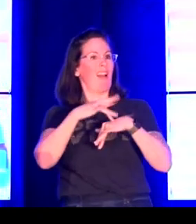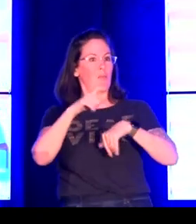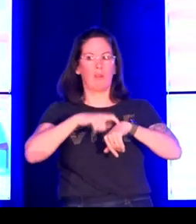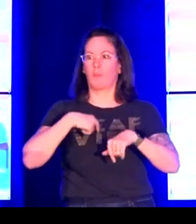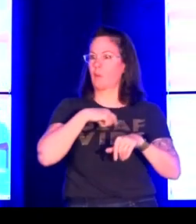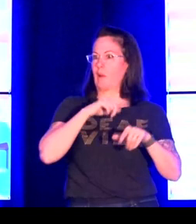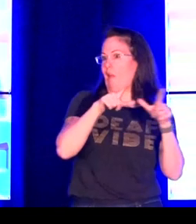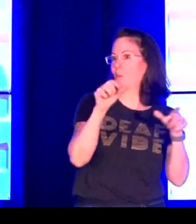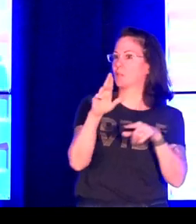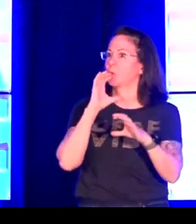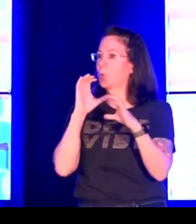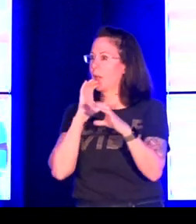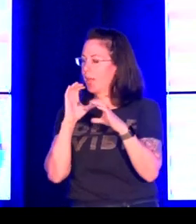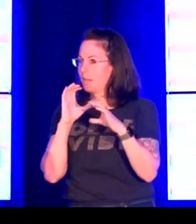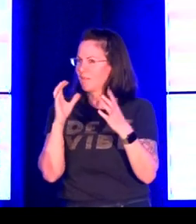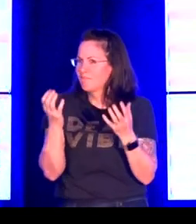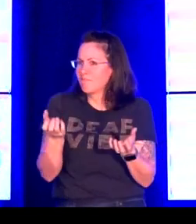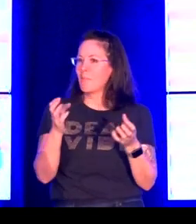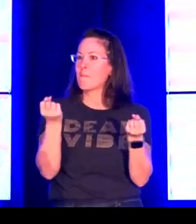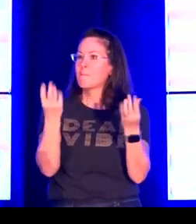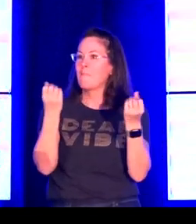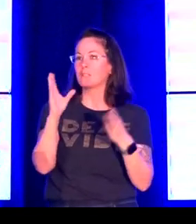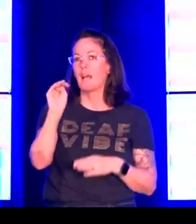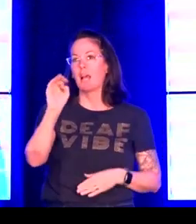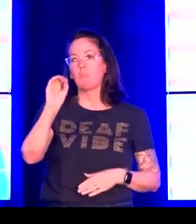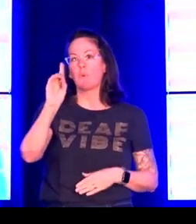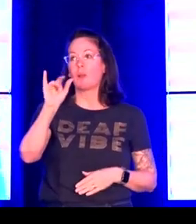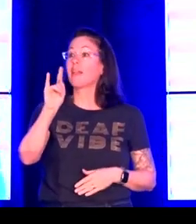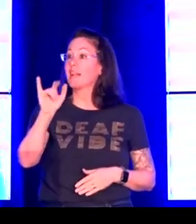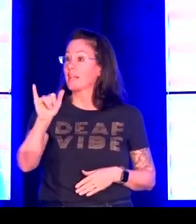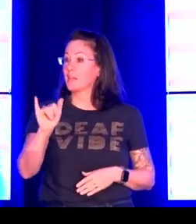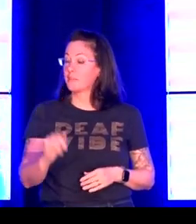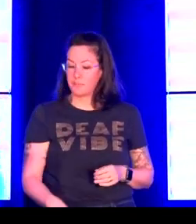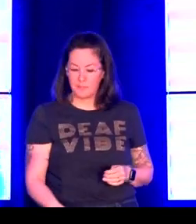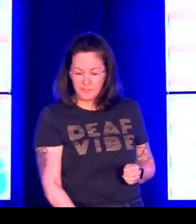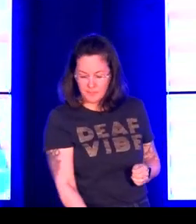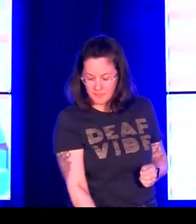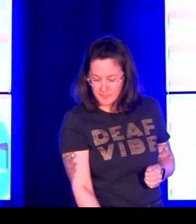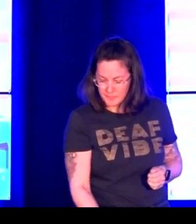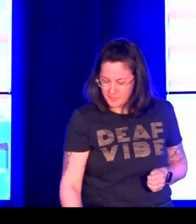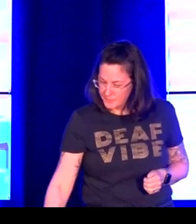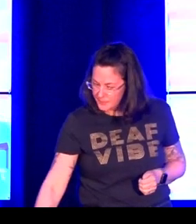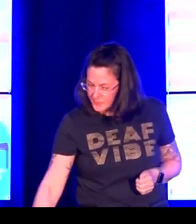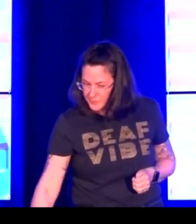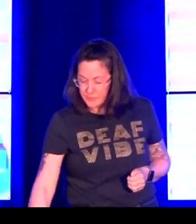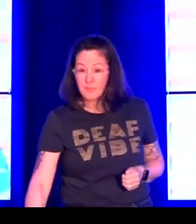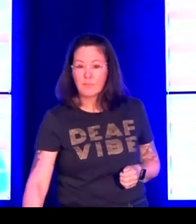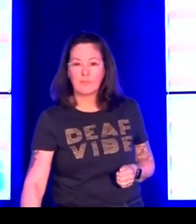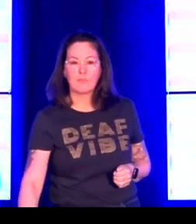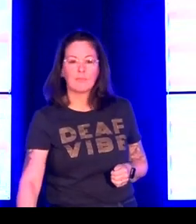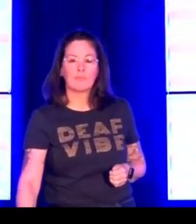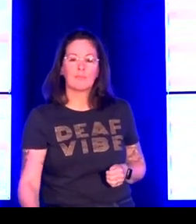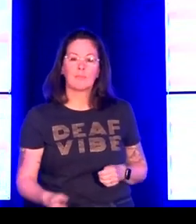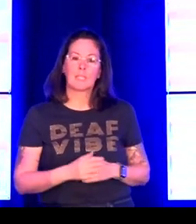and reflects on the semiotic repertoires of how we are multimodal and how we use various